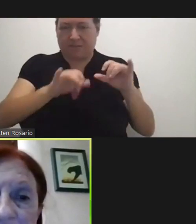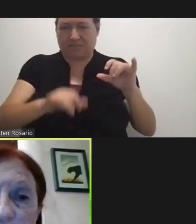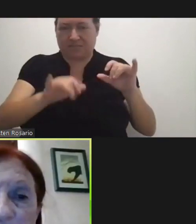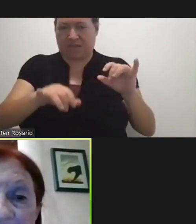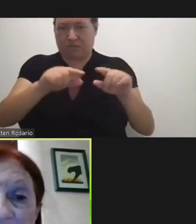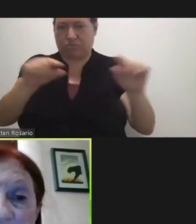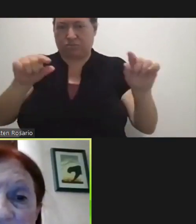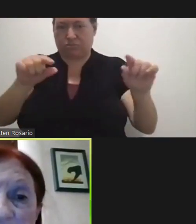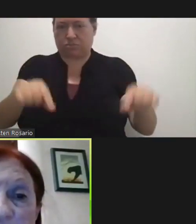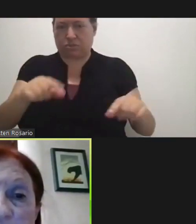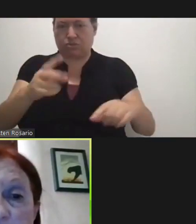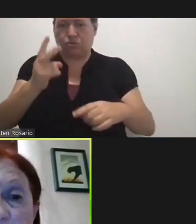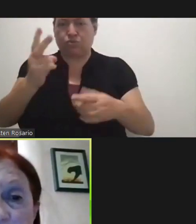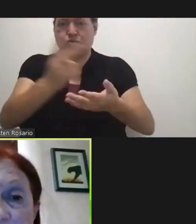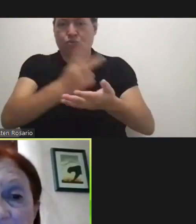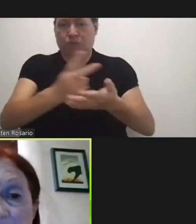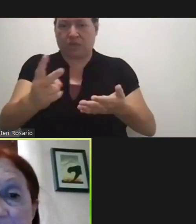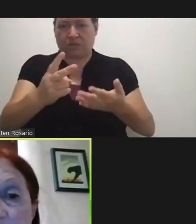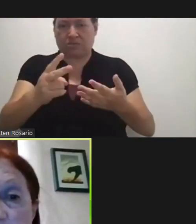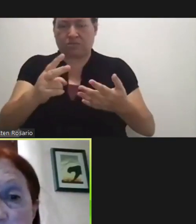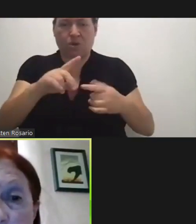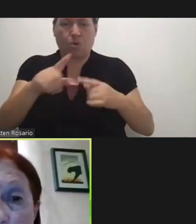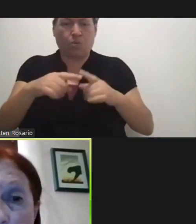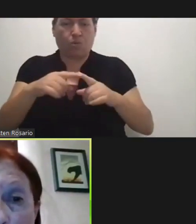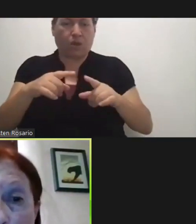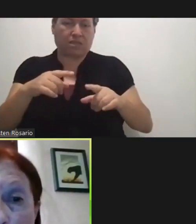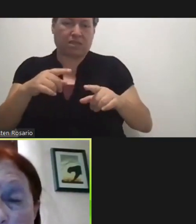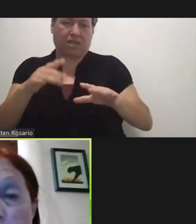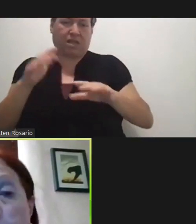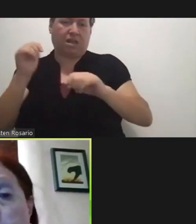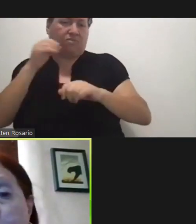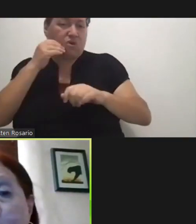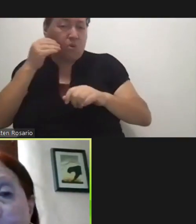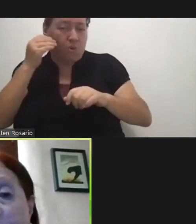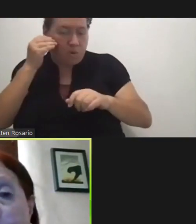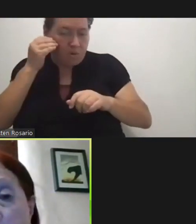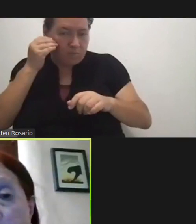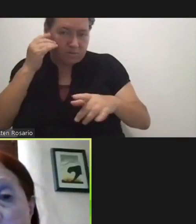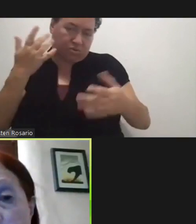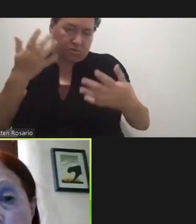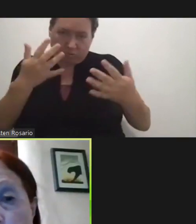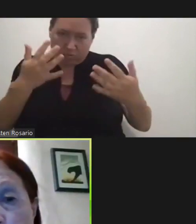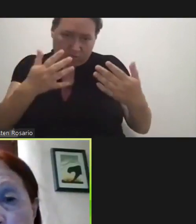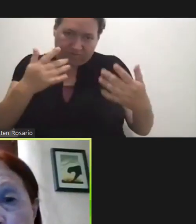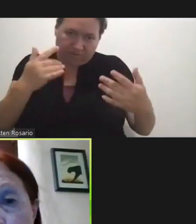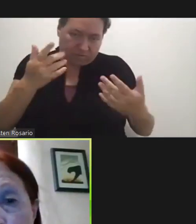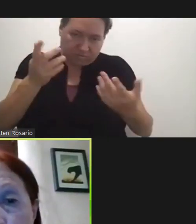Whereas When They Left Home They Didn't Or Wherever They Were